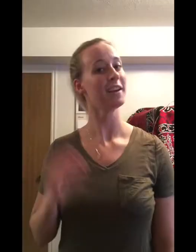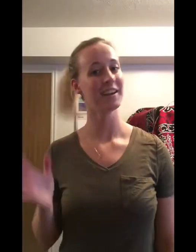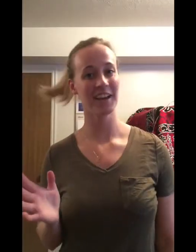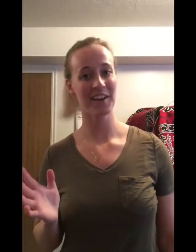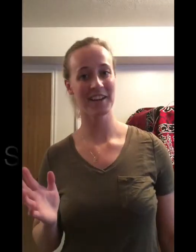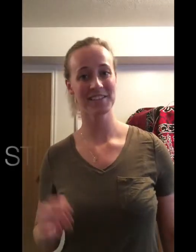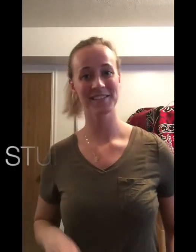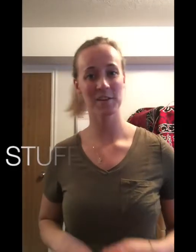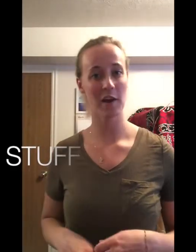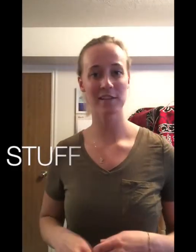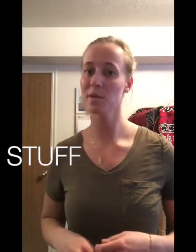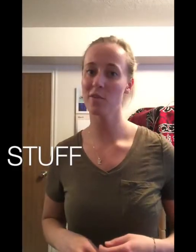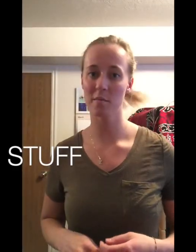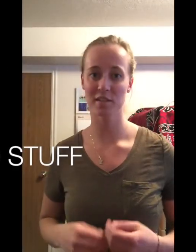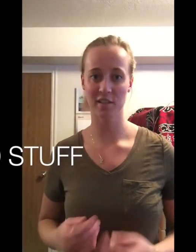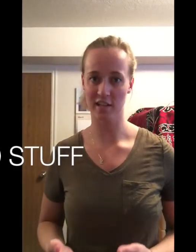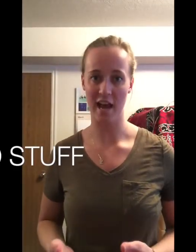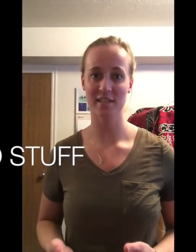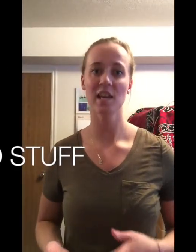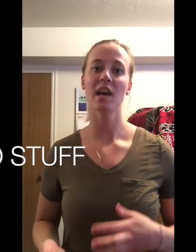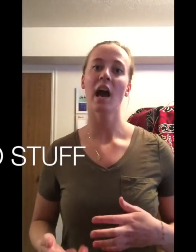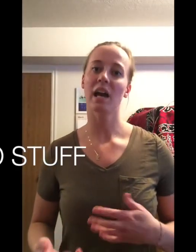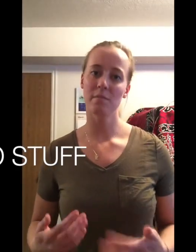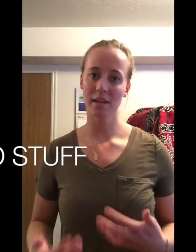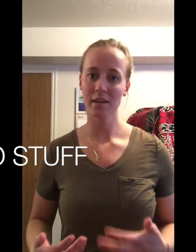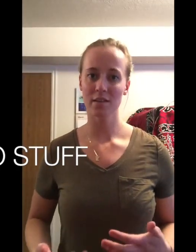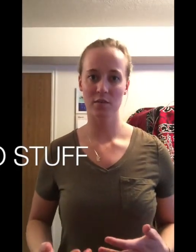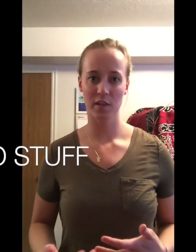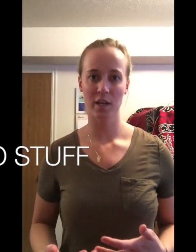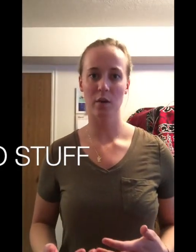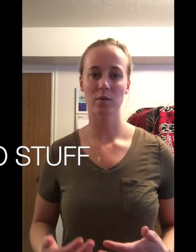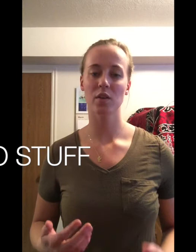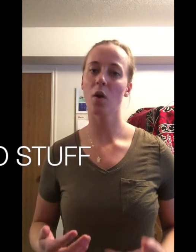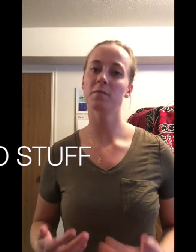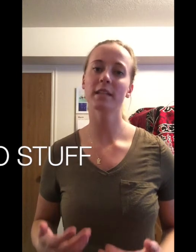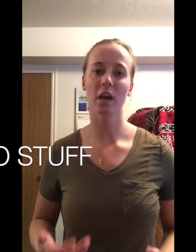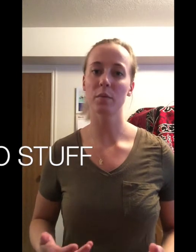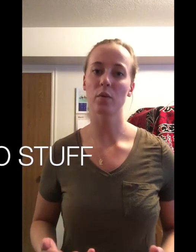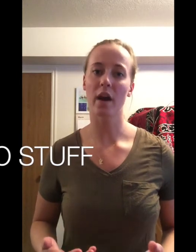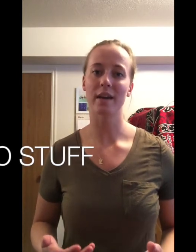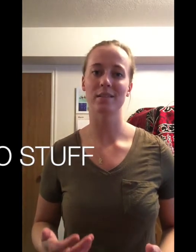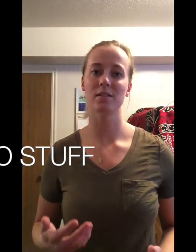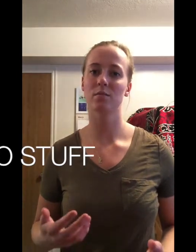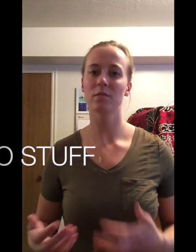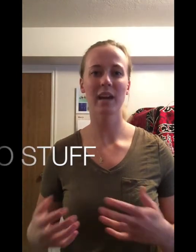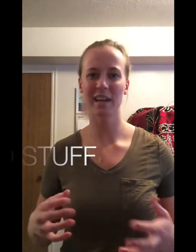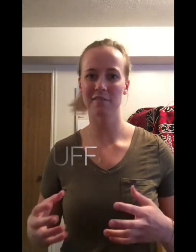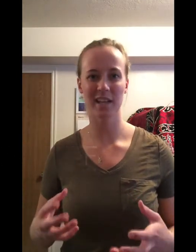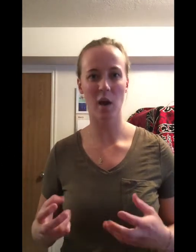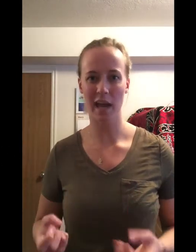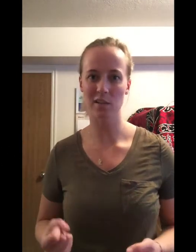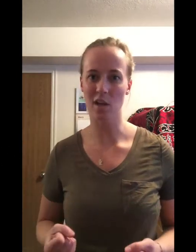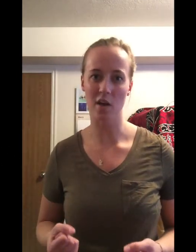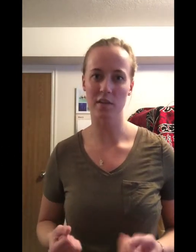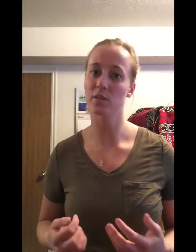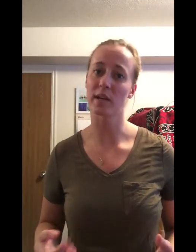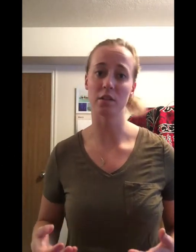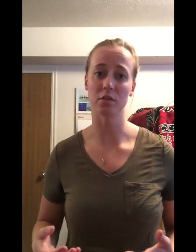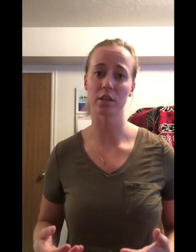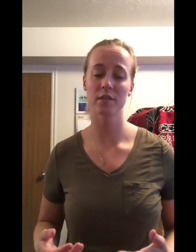Hey guys! So as I promised in class, I'm making this video to hopefully help you guys kind of get a handle on these cranial nerves.